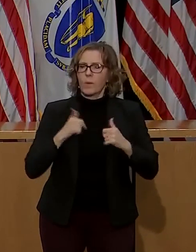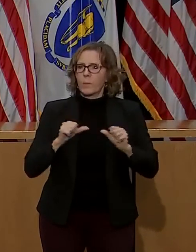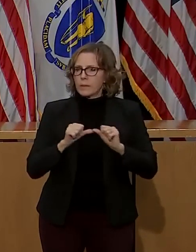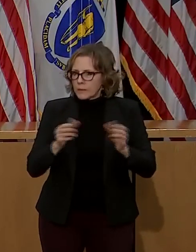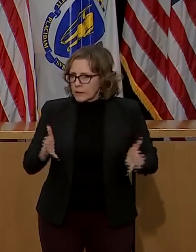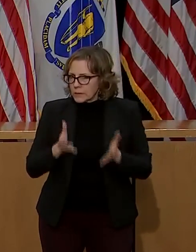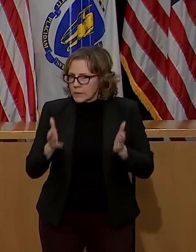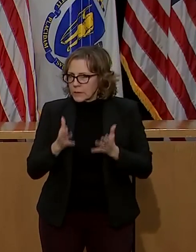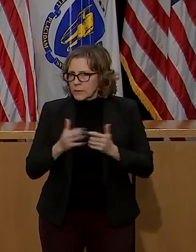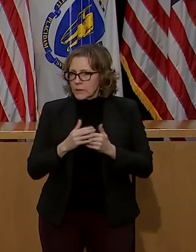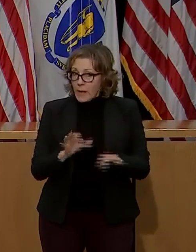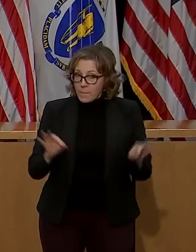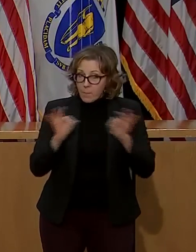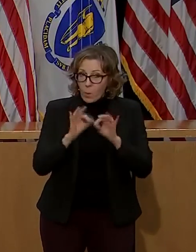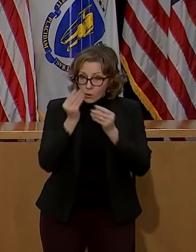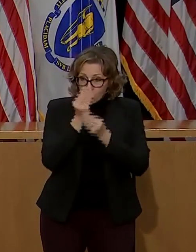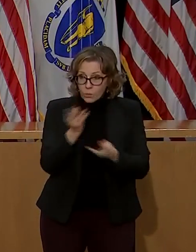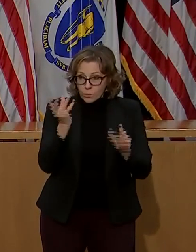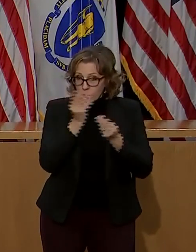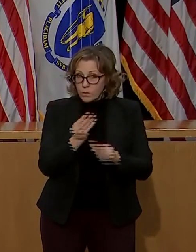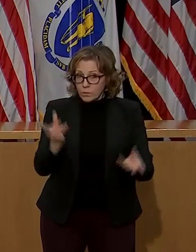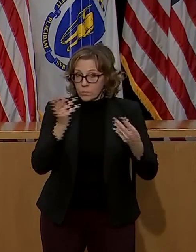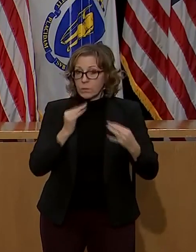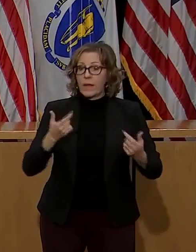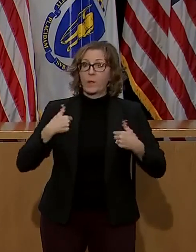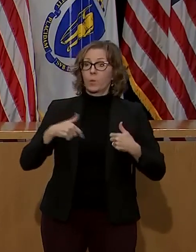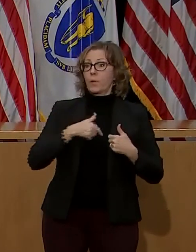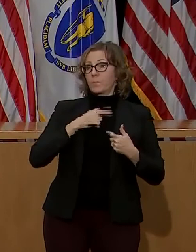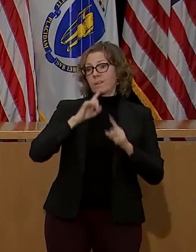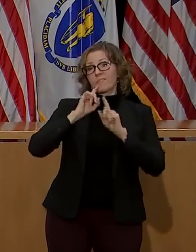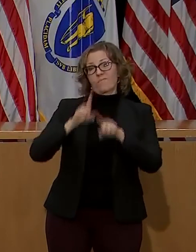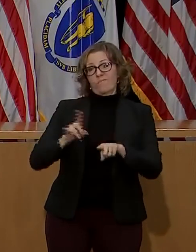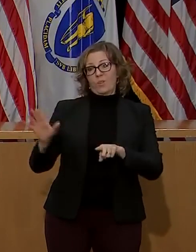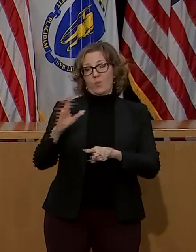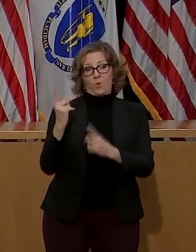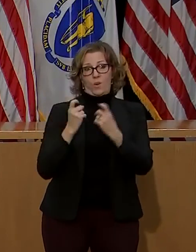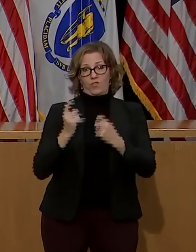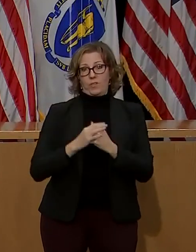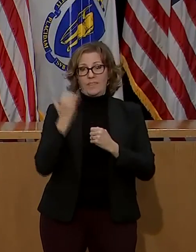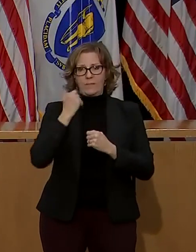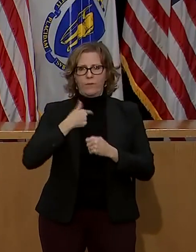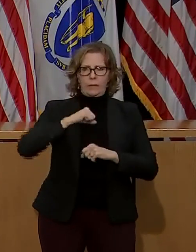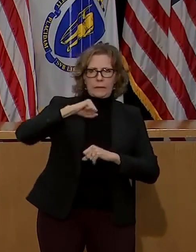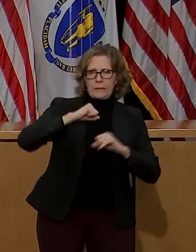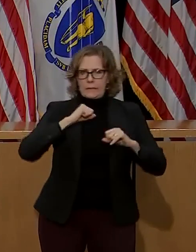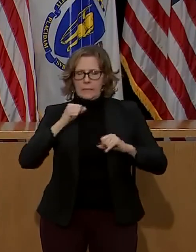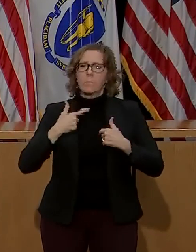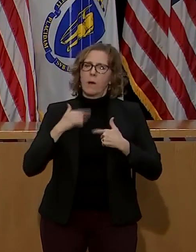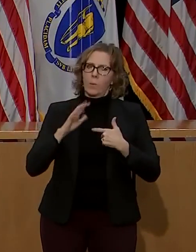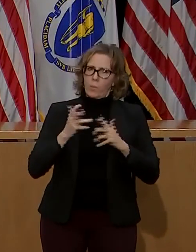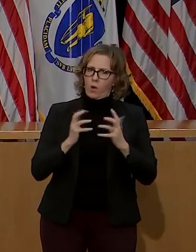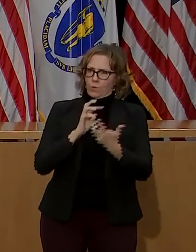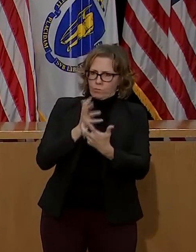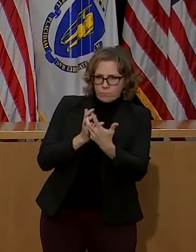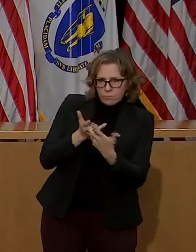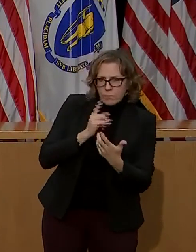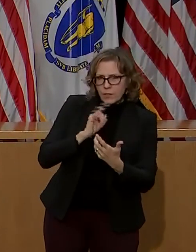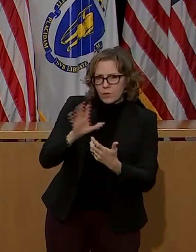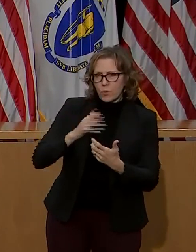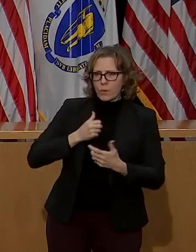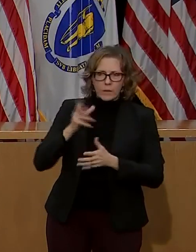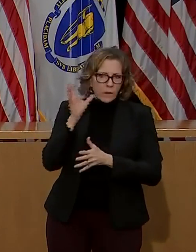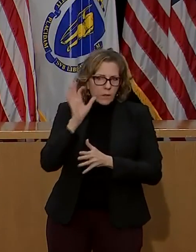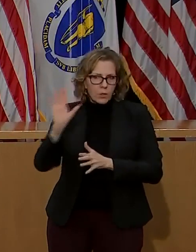have a responsibility both as provided providers and government to answer those questions and to adjust where we can to those needs and concerns as they're expressed.